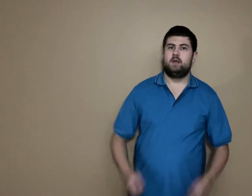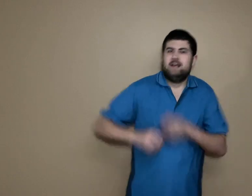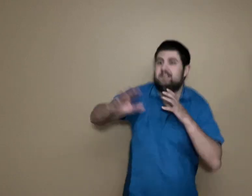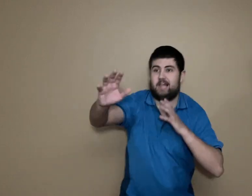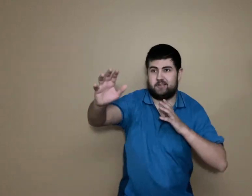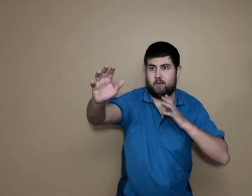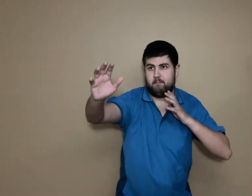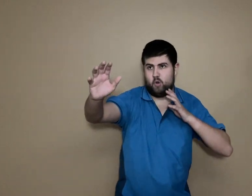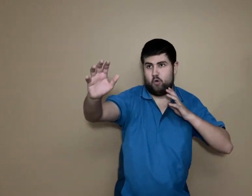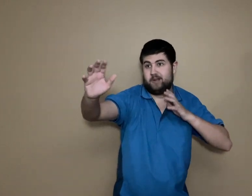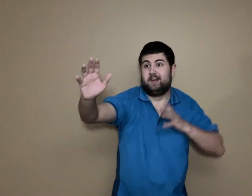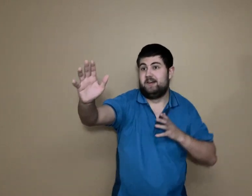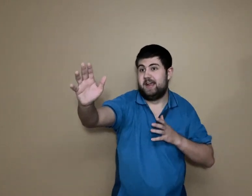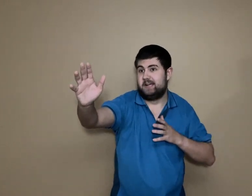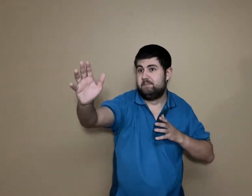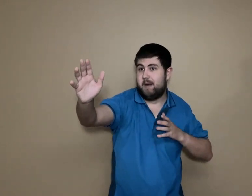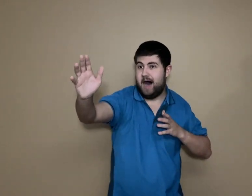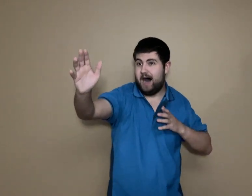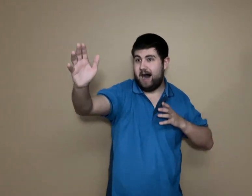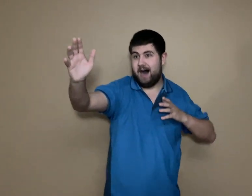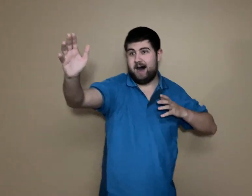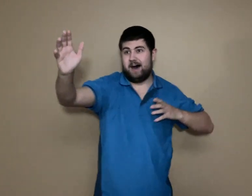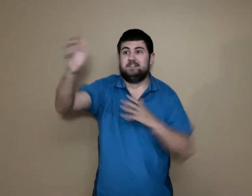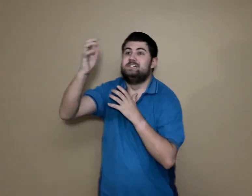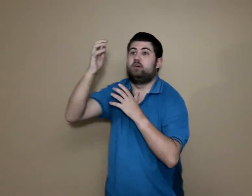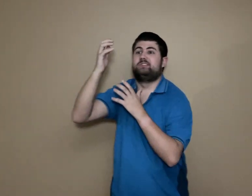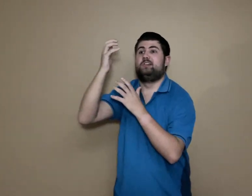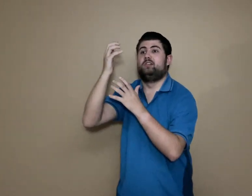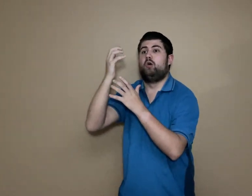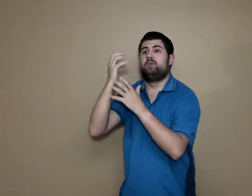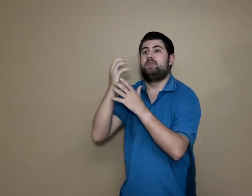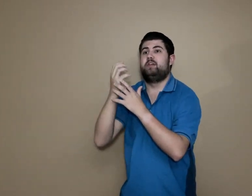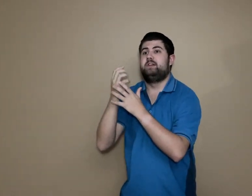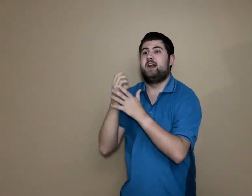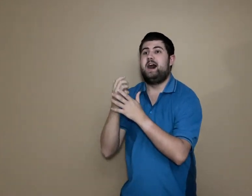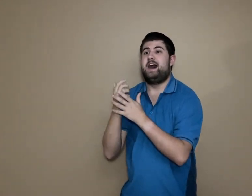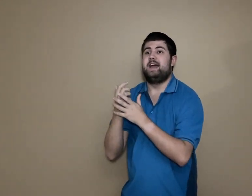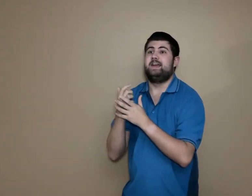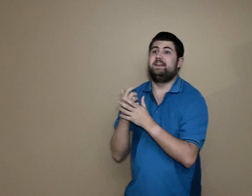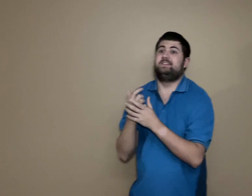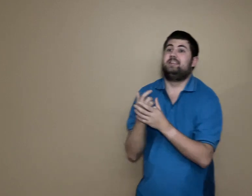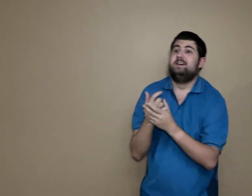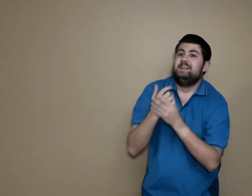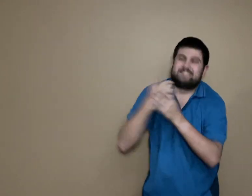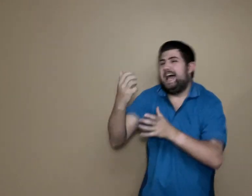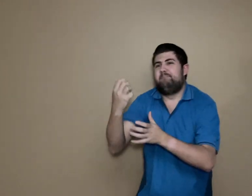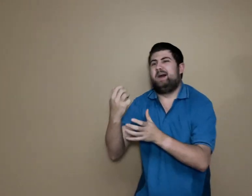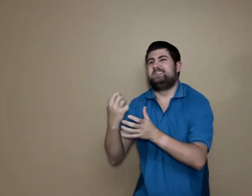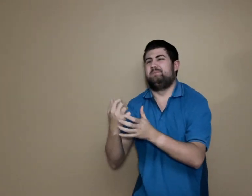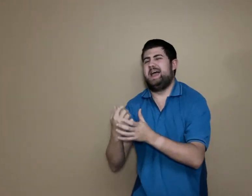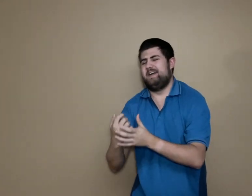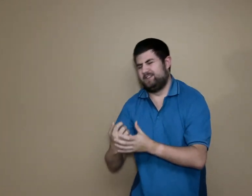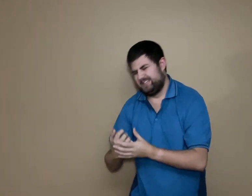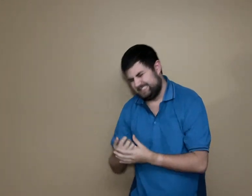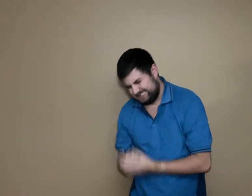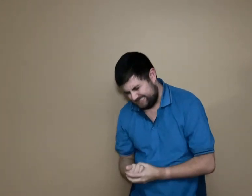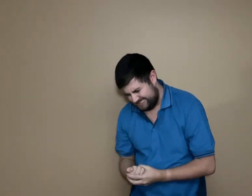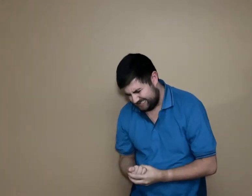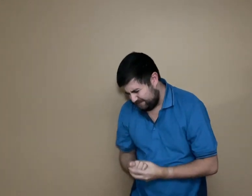Like the moon in Enigma, lost and alone in the night, down by some heavenly stigma,